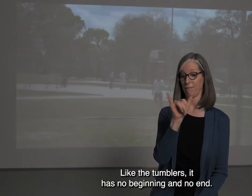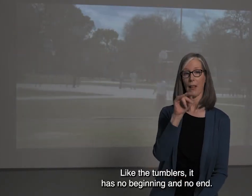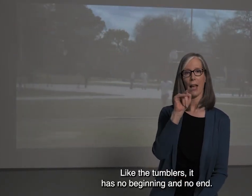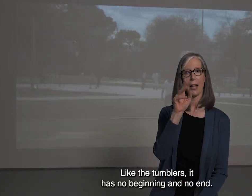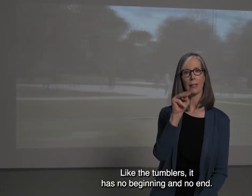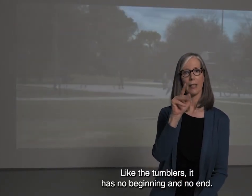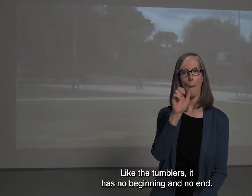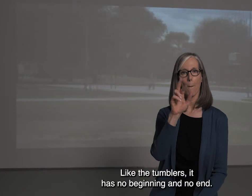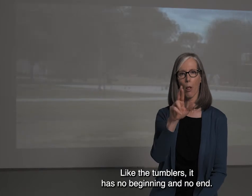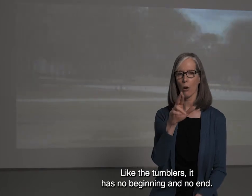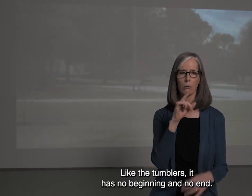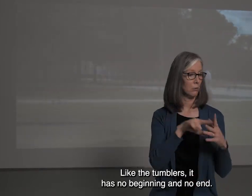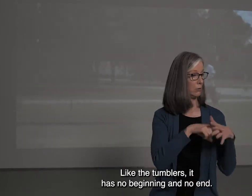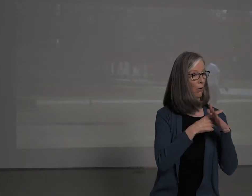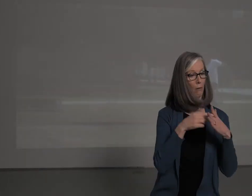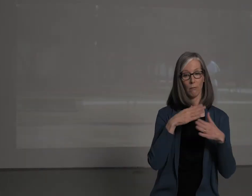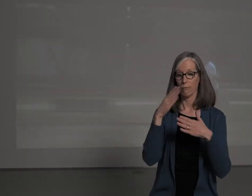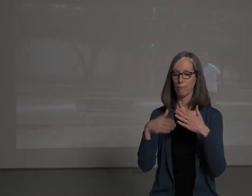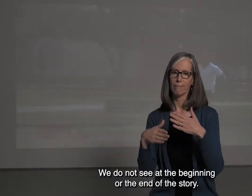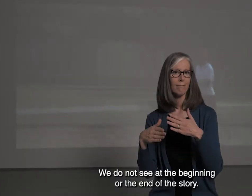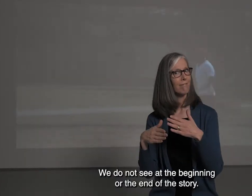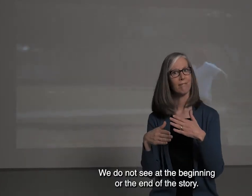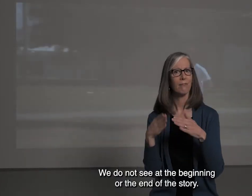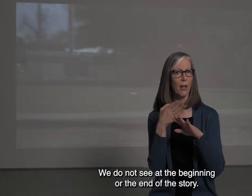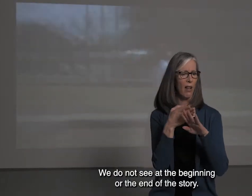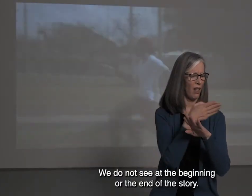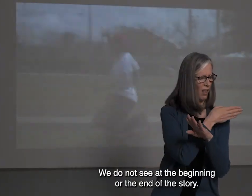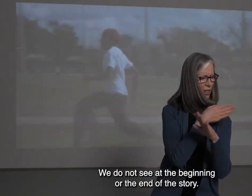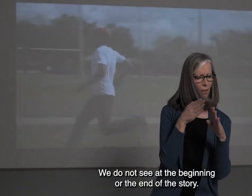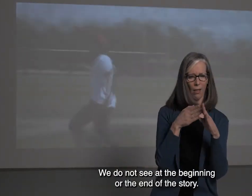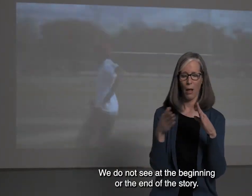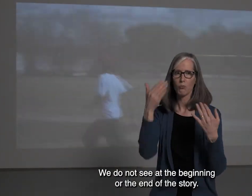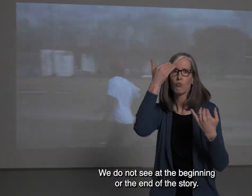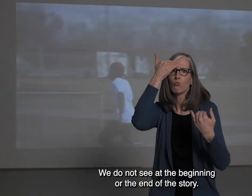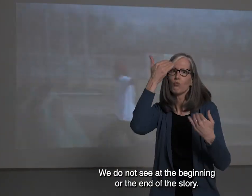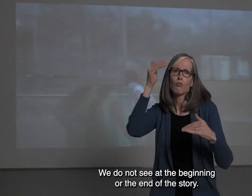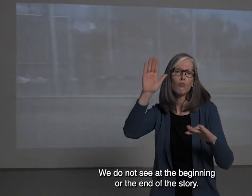has no beginning or end. We do not see the beginning or the end of the story.